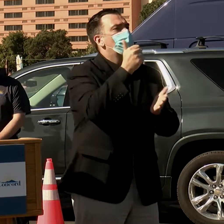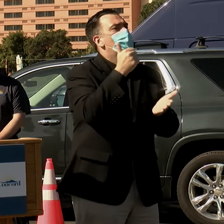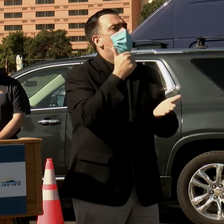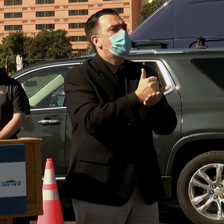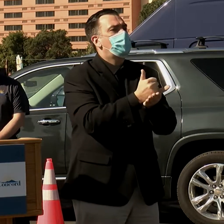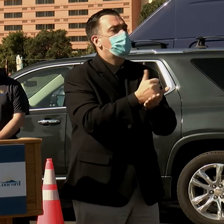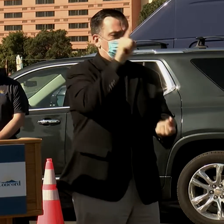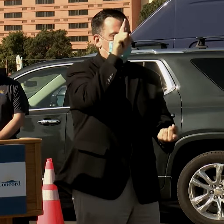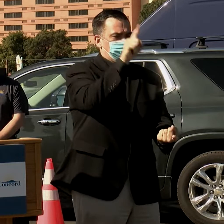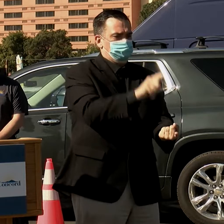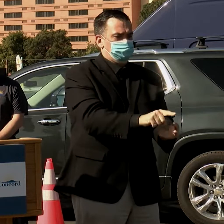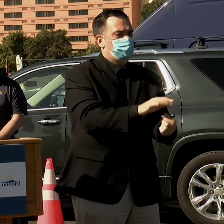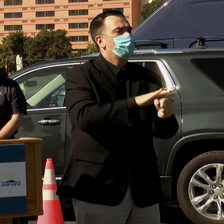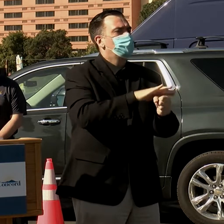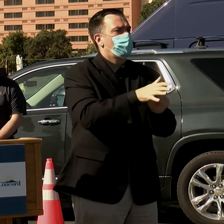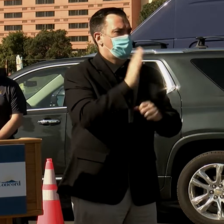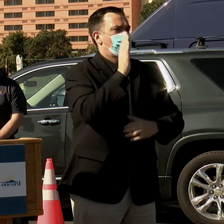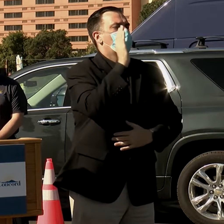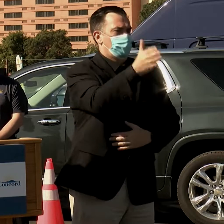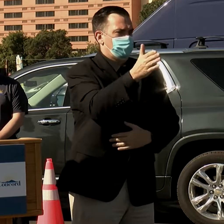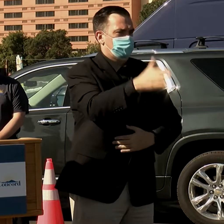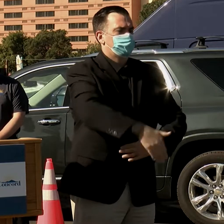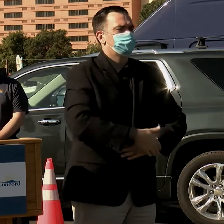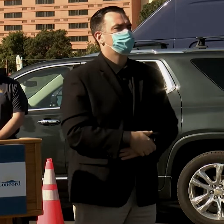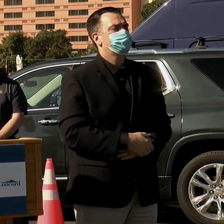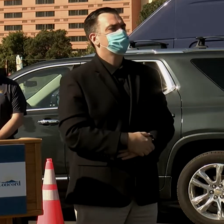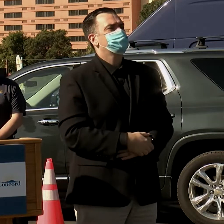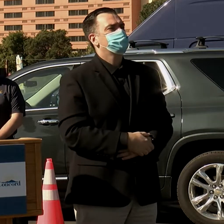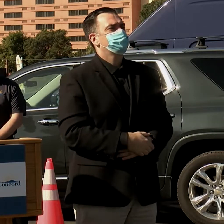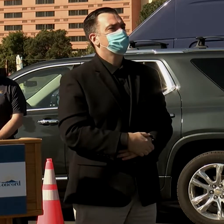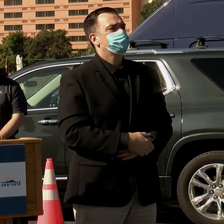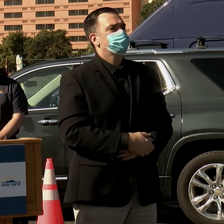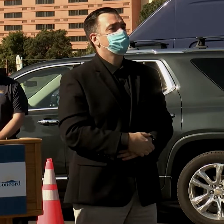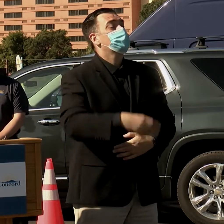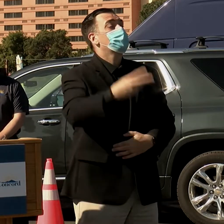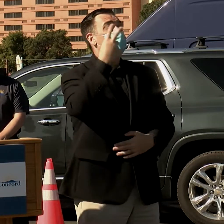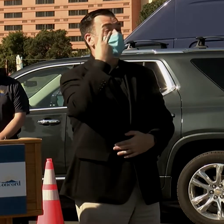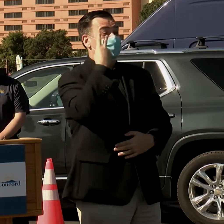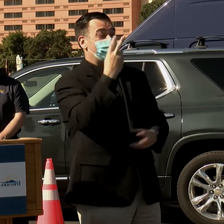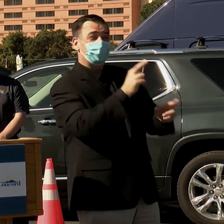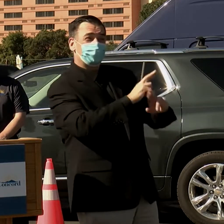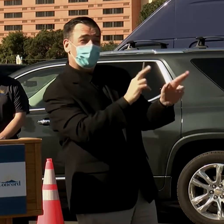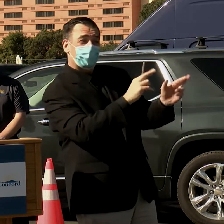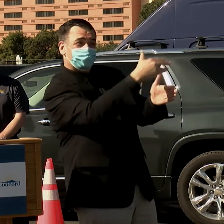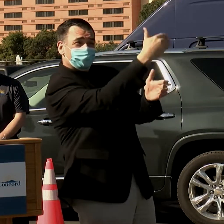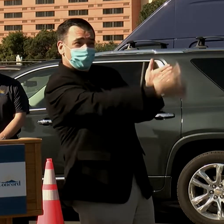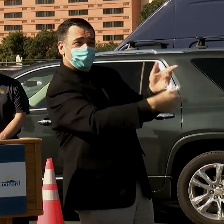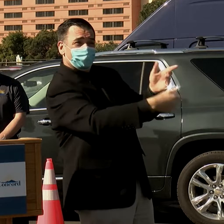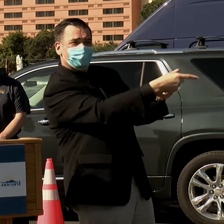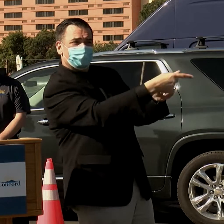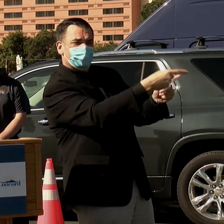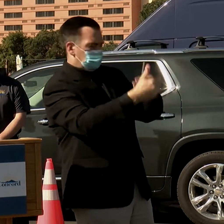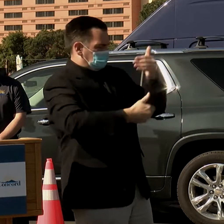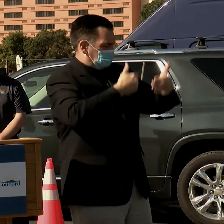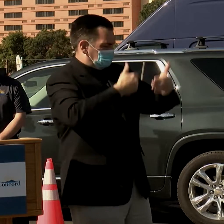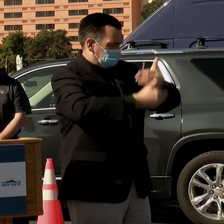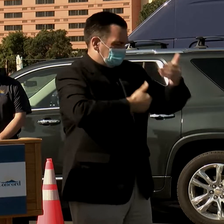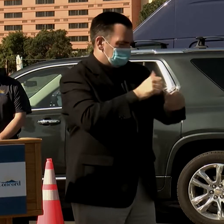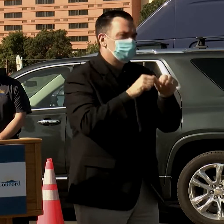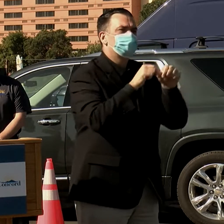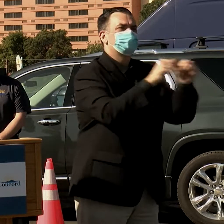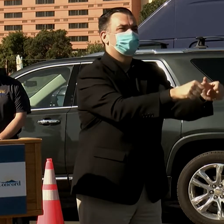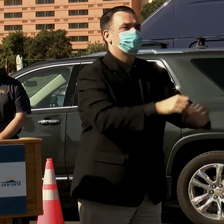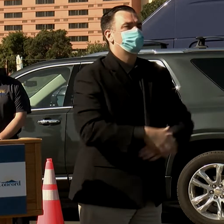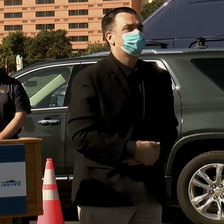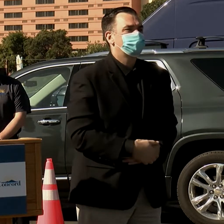ultimately bring around the end of the COVID-19 pandemic. We see the light at the end of the tunnel. Let's keep up all those measures.